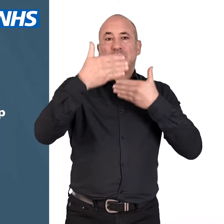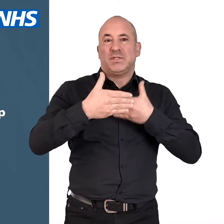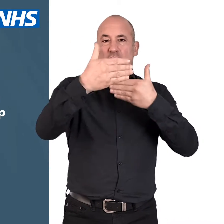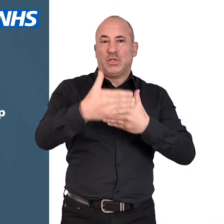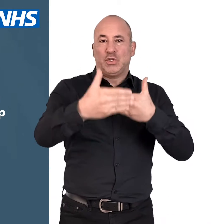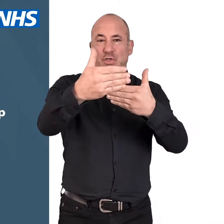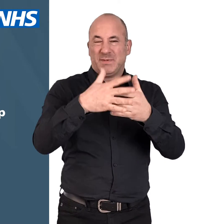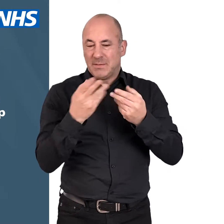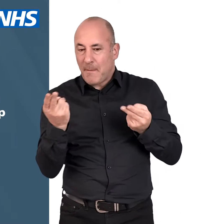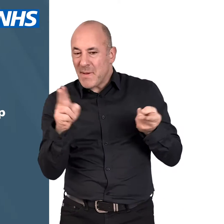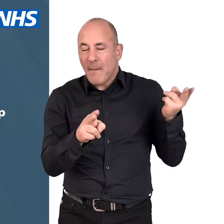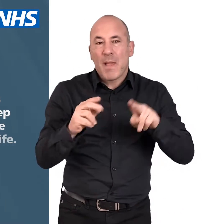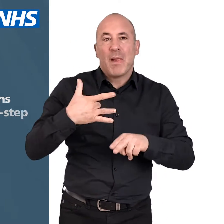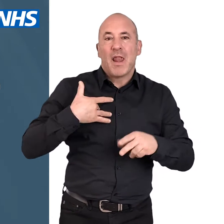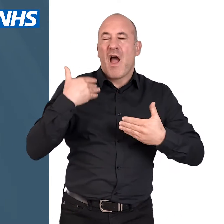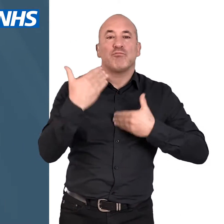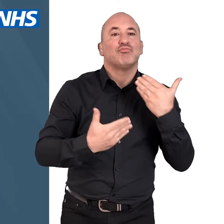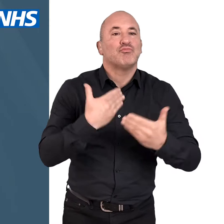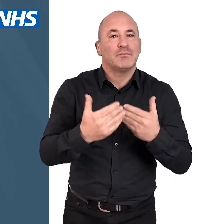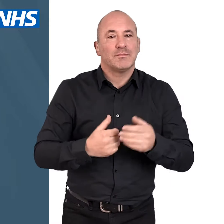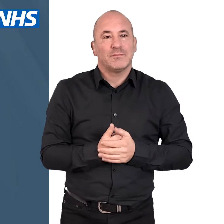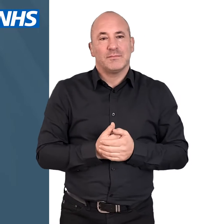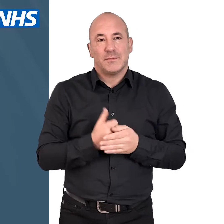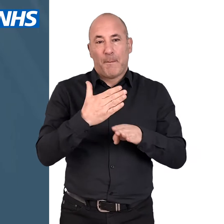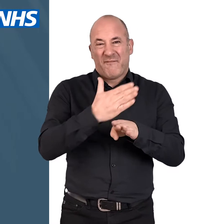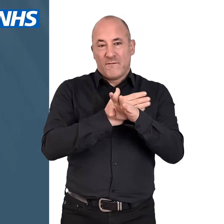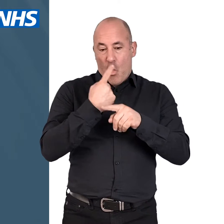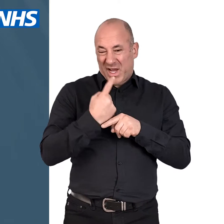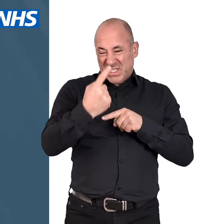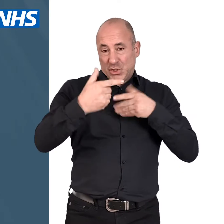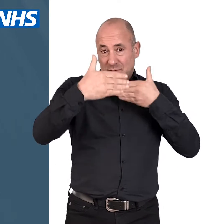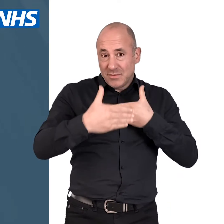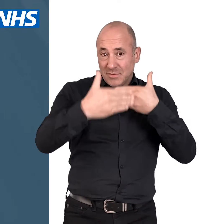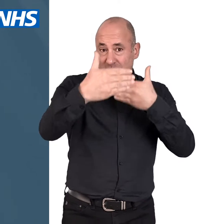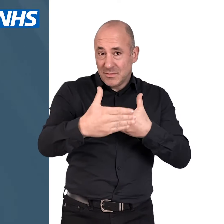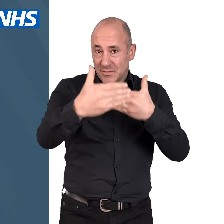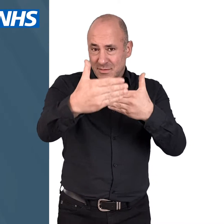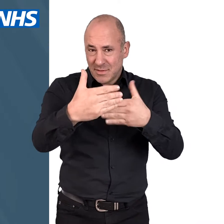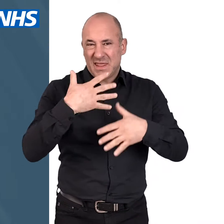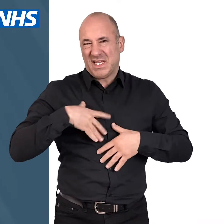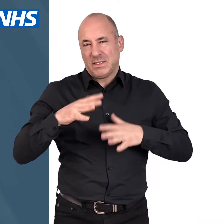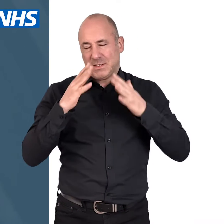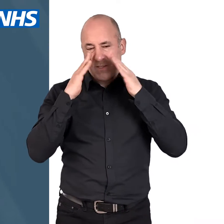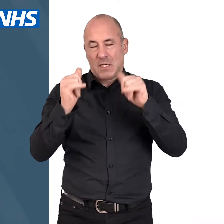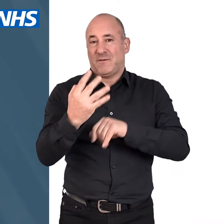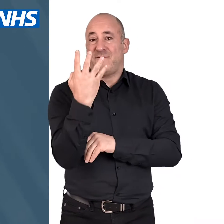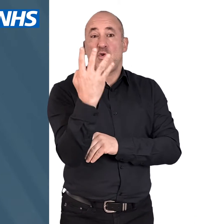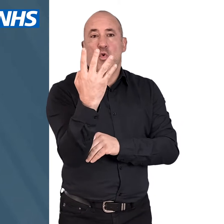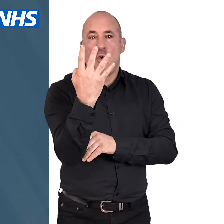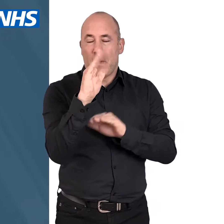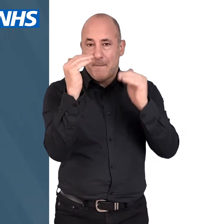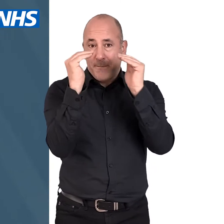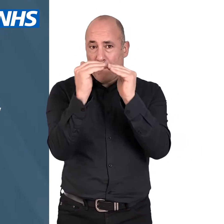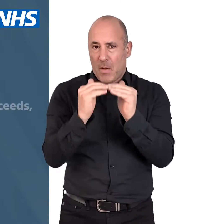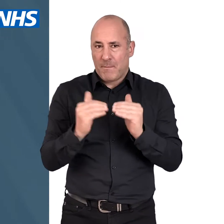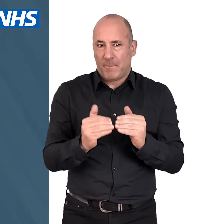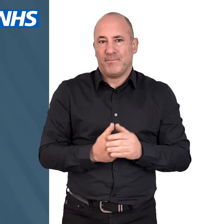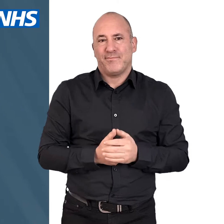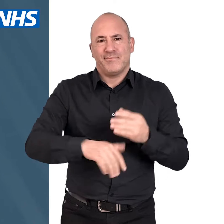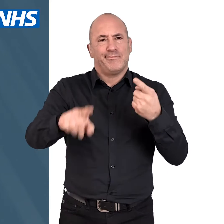route back to a more normal life. Before each step proceeds, four tests must be met.